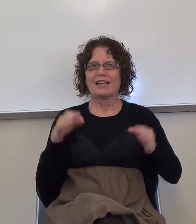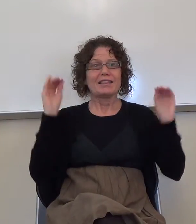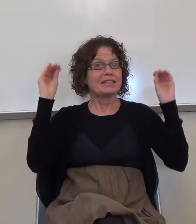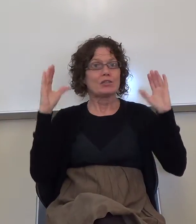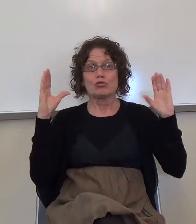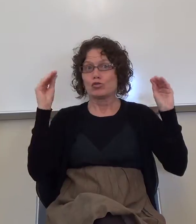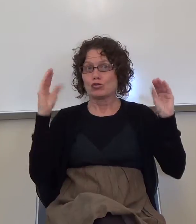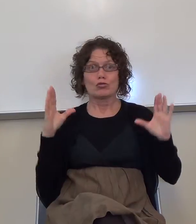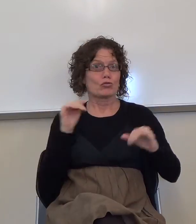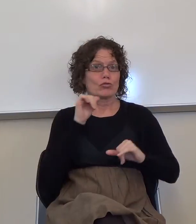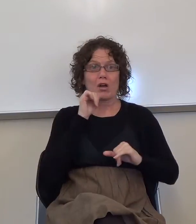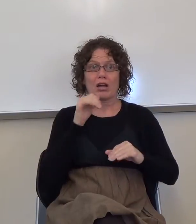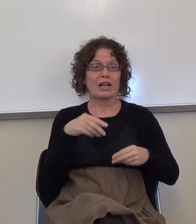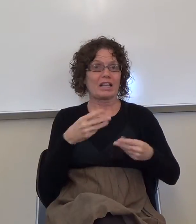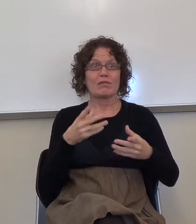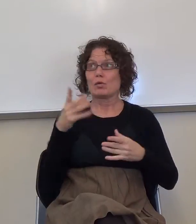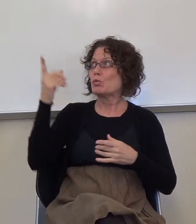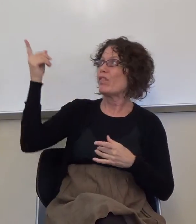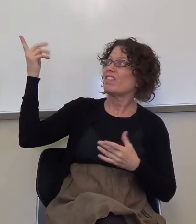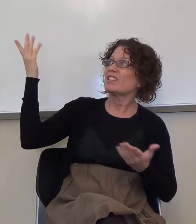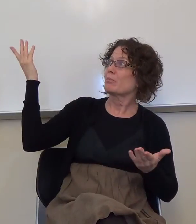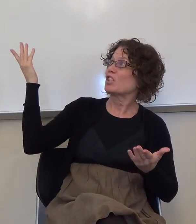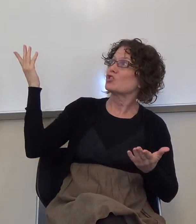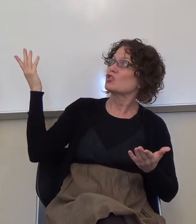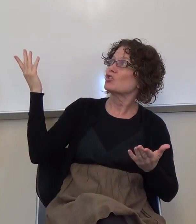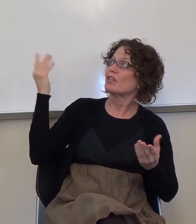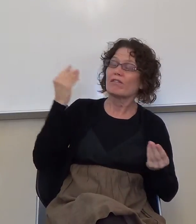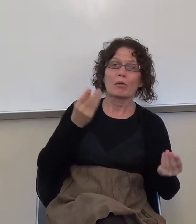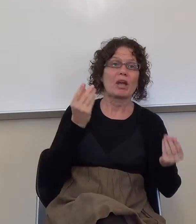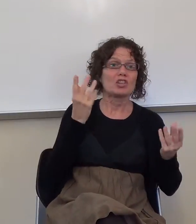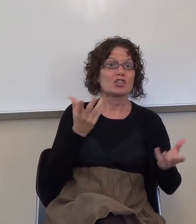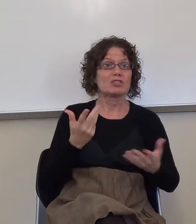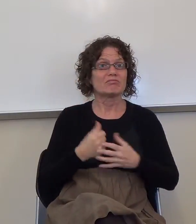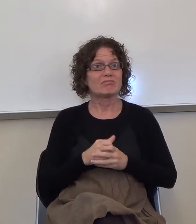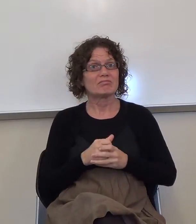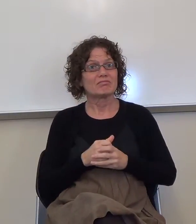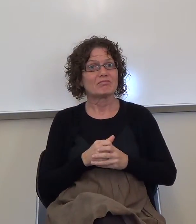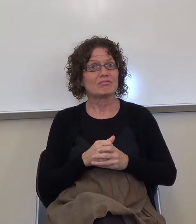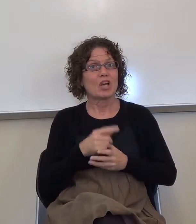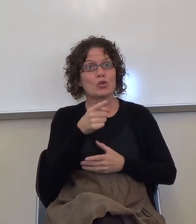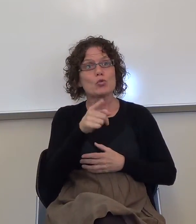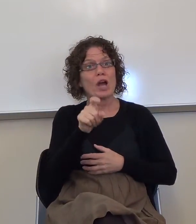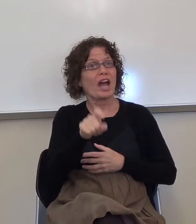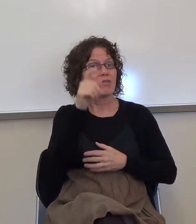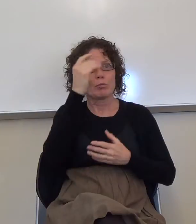even, you know, even this much information. You guys have got to be aware of what's going on.